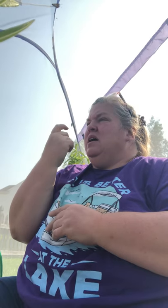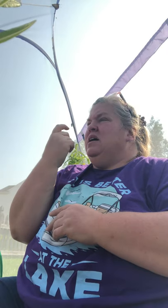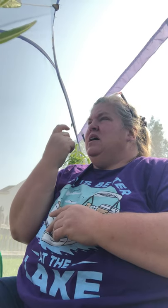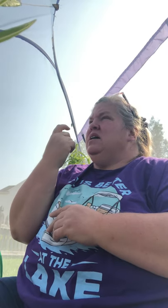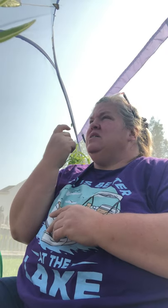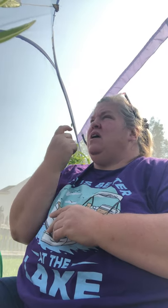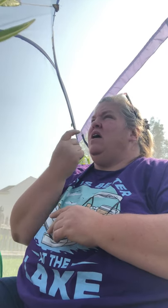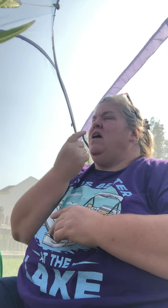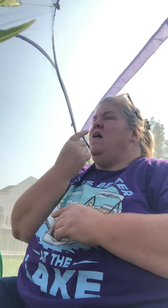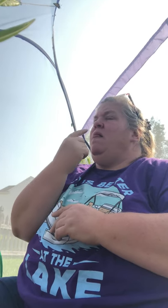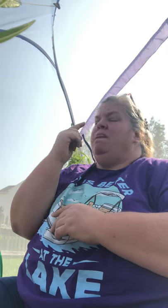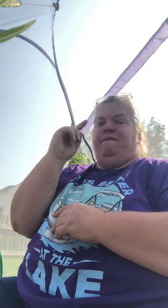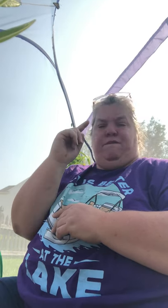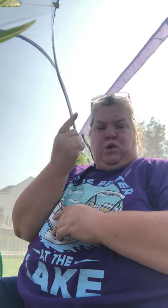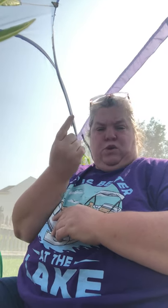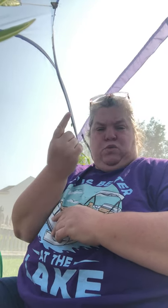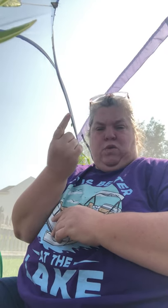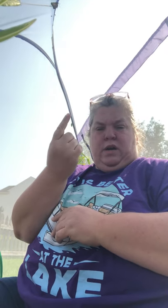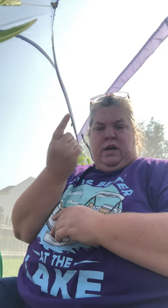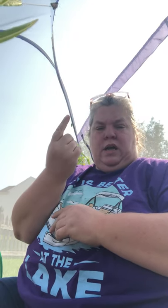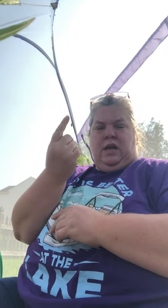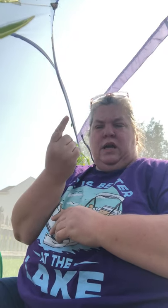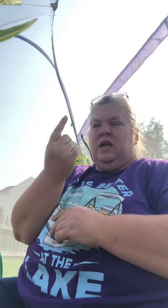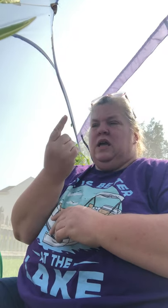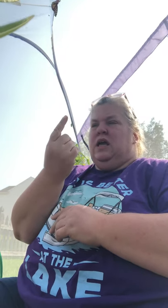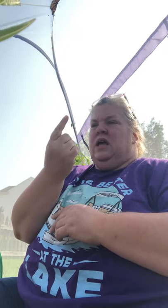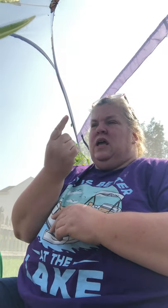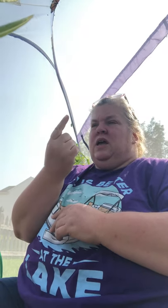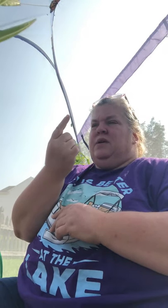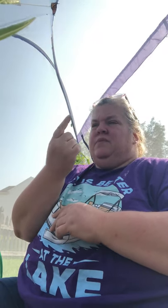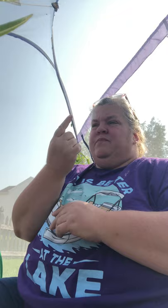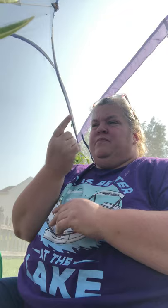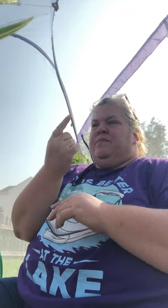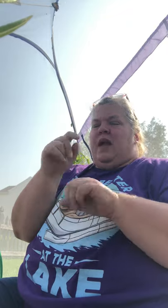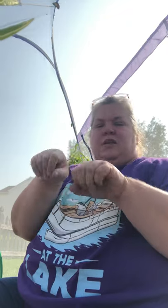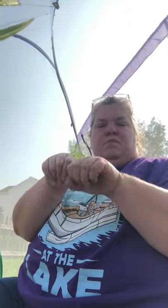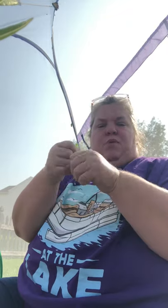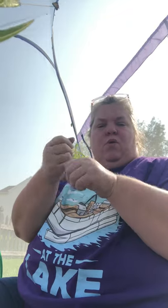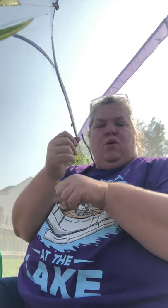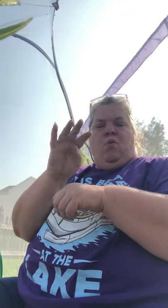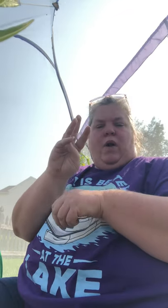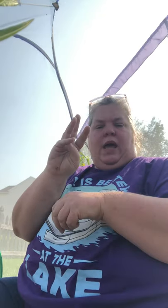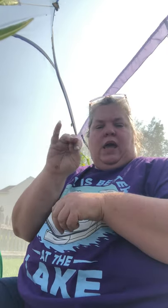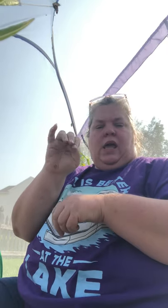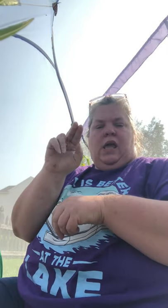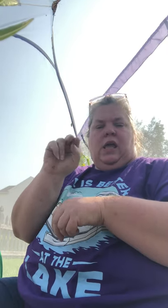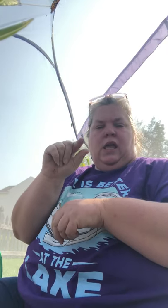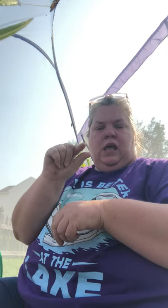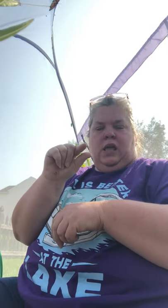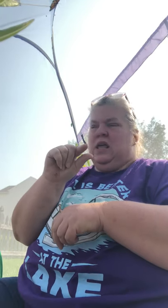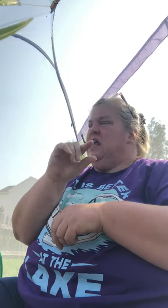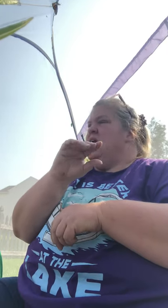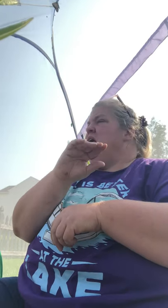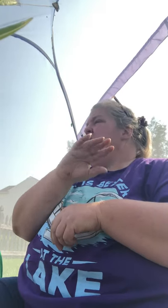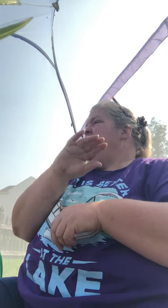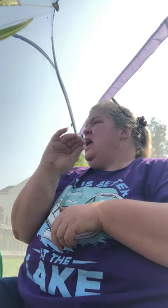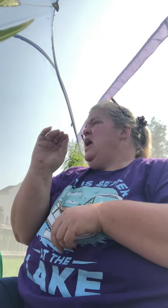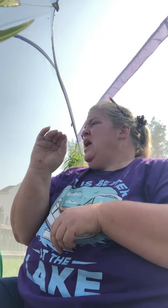the first one has a broken wing and